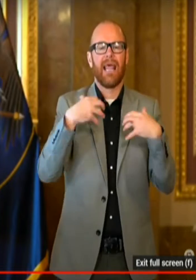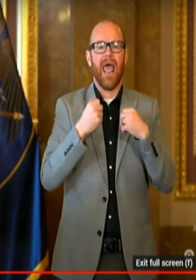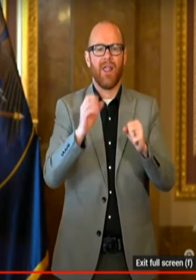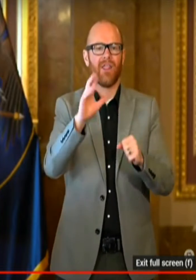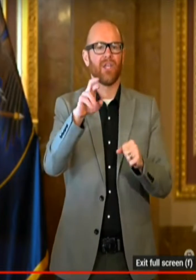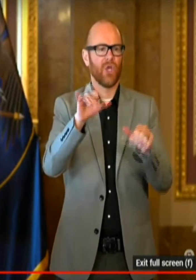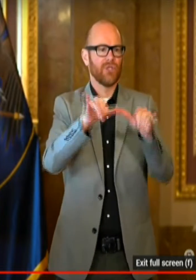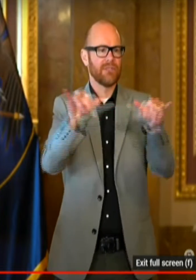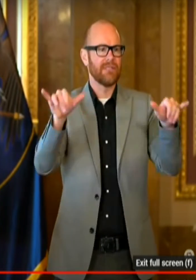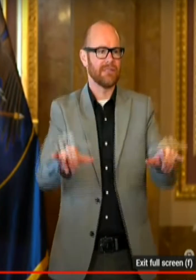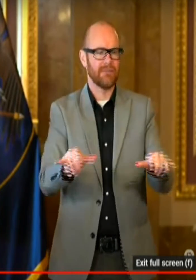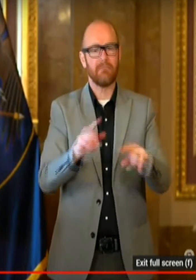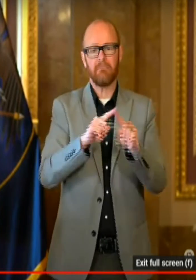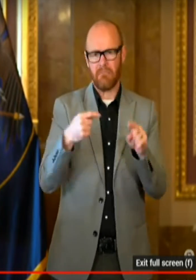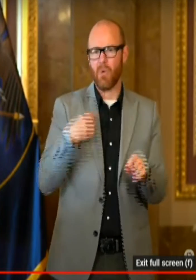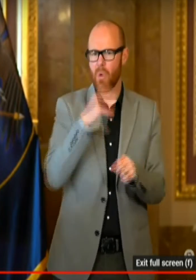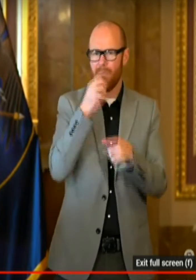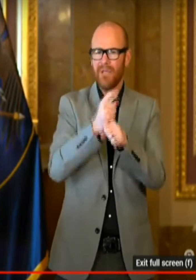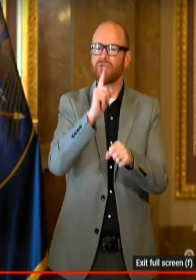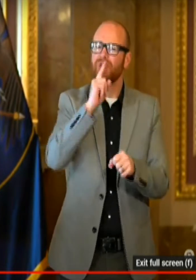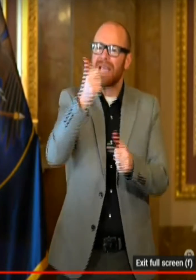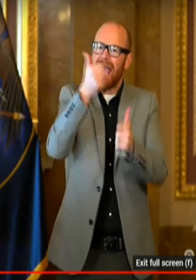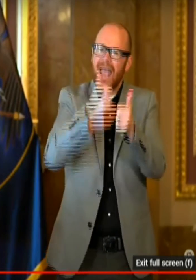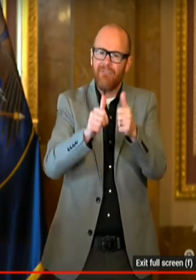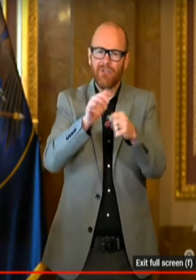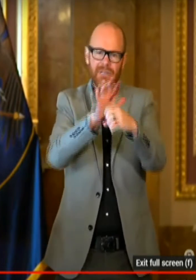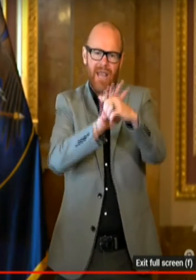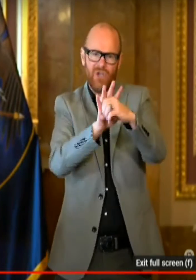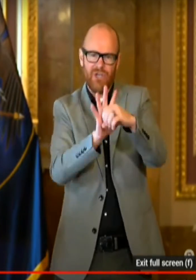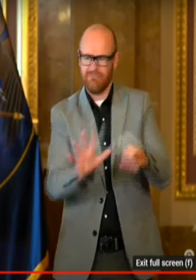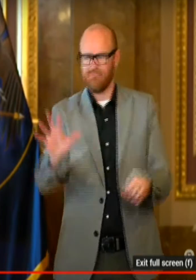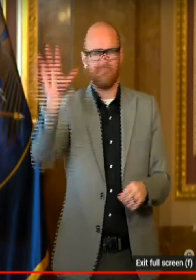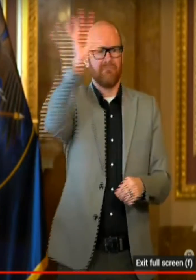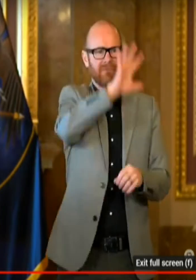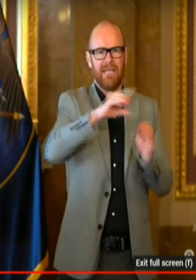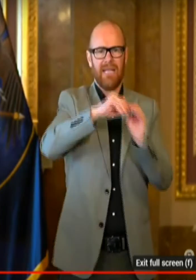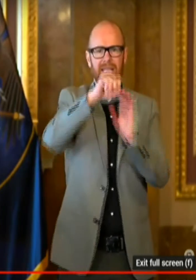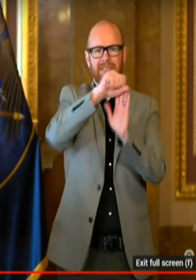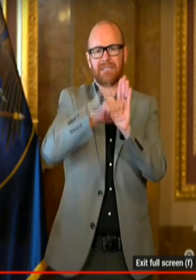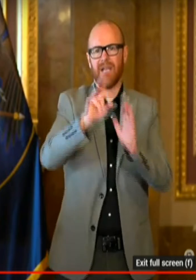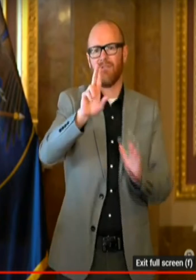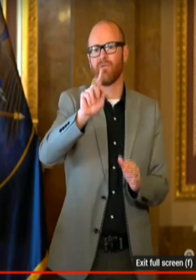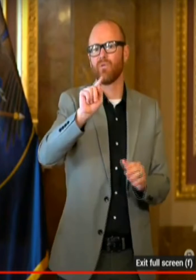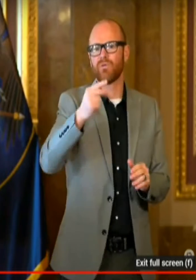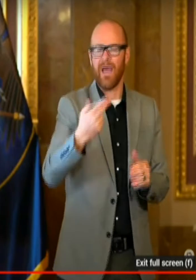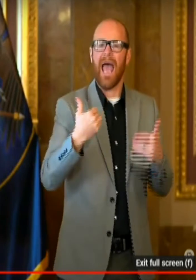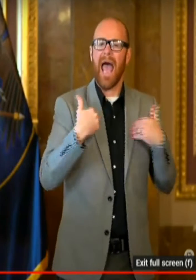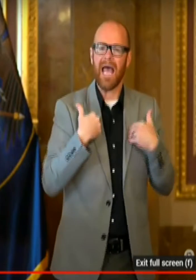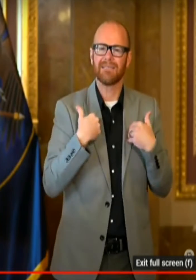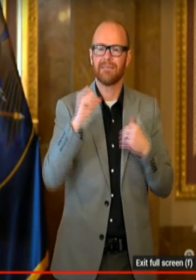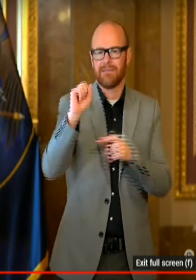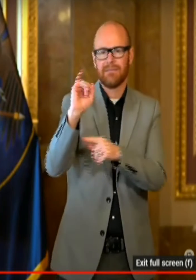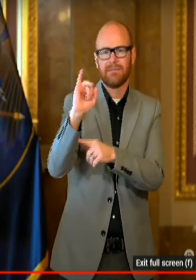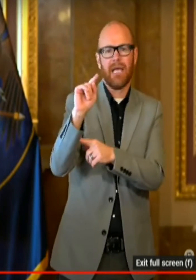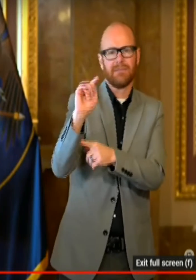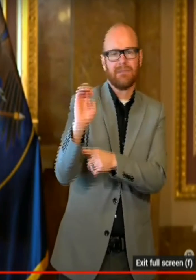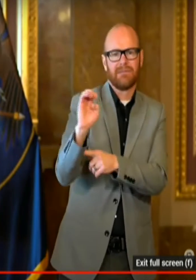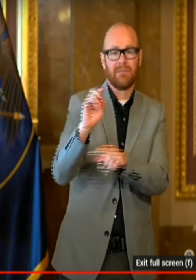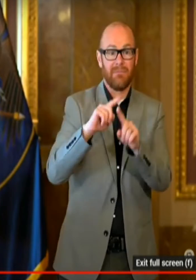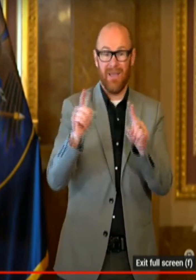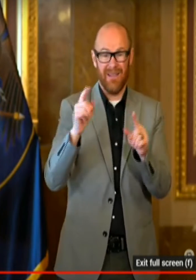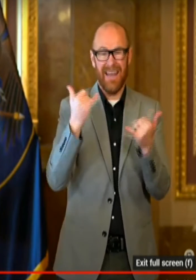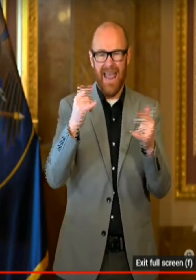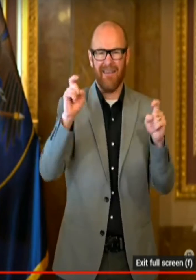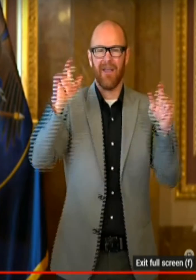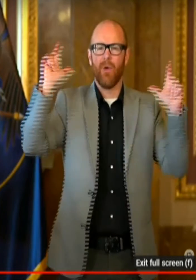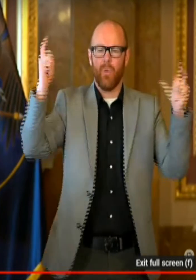We're still looking to make sure that we have geographic coverage through this ramp down period, but we will be reducing the number of sites we have because there's just simply not the demand